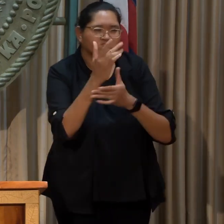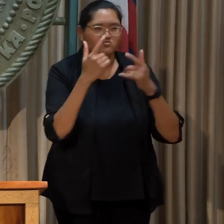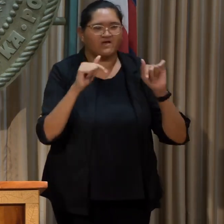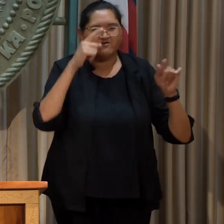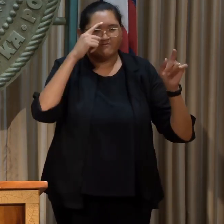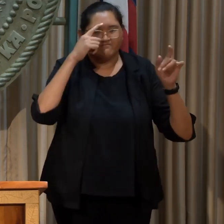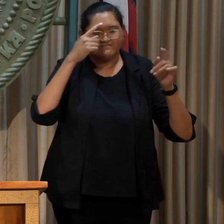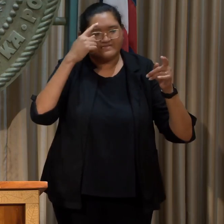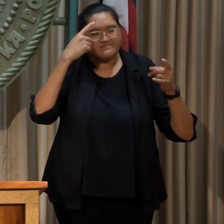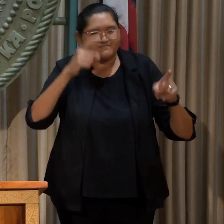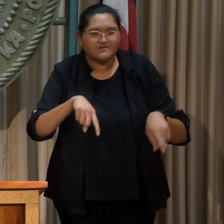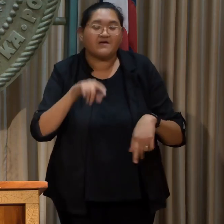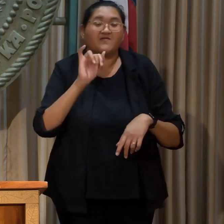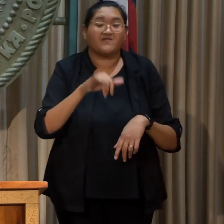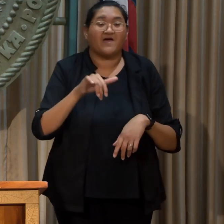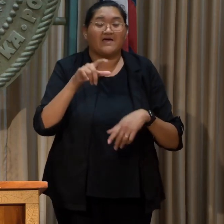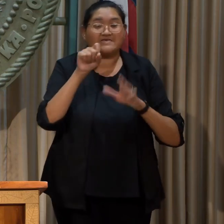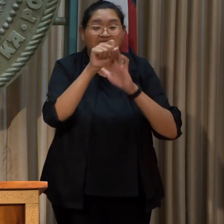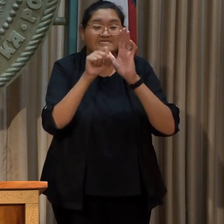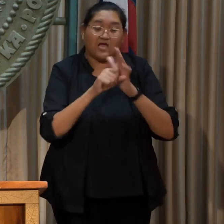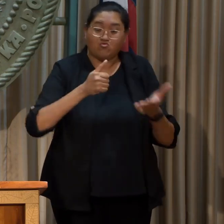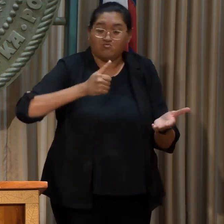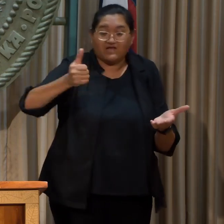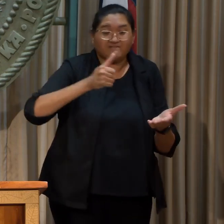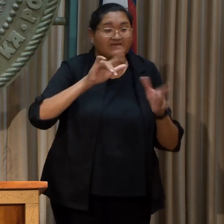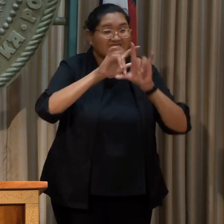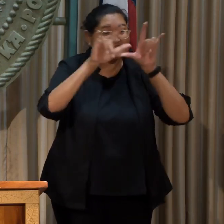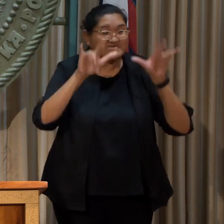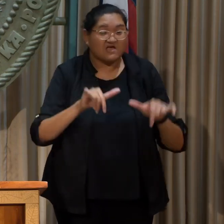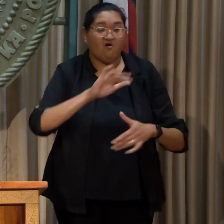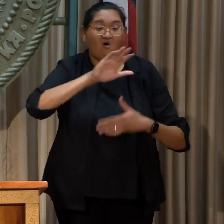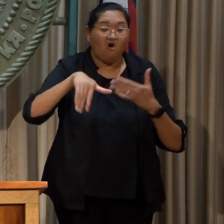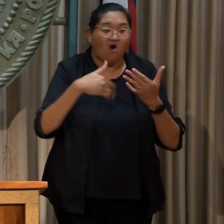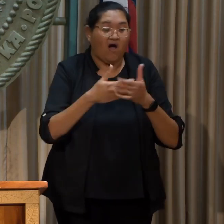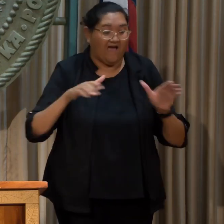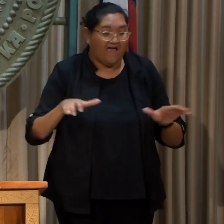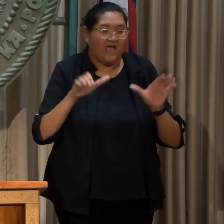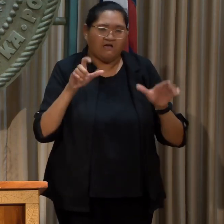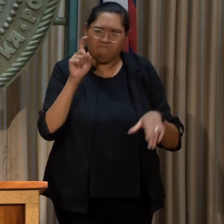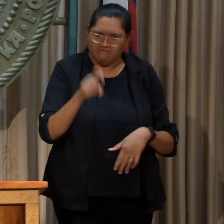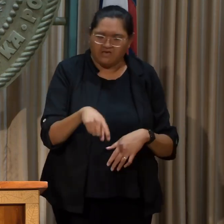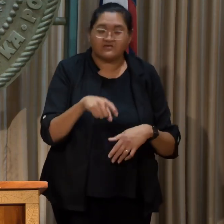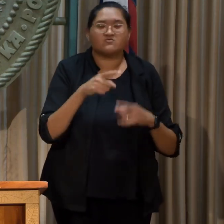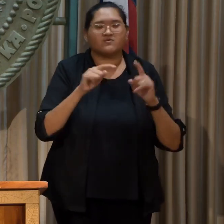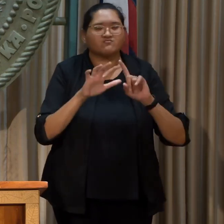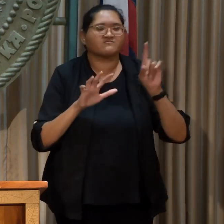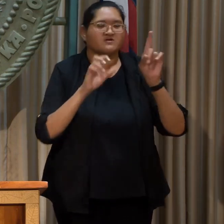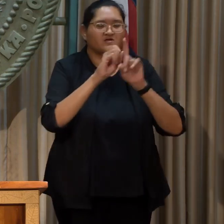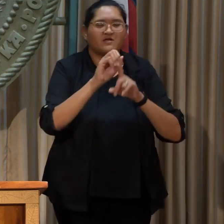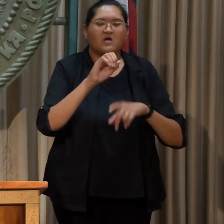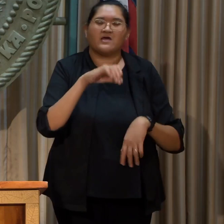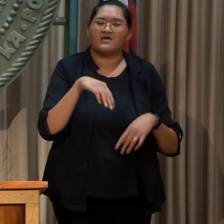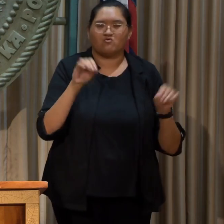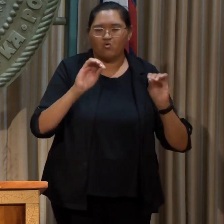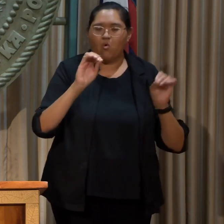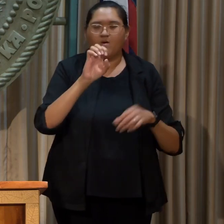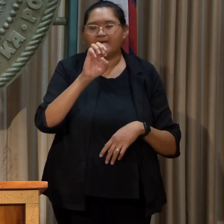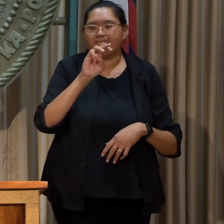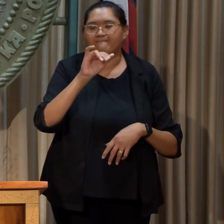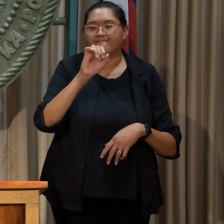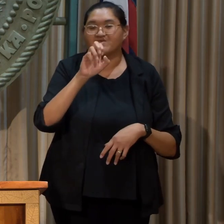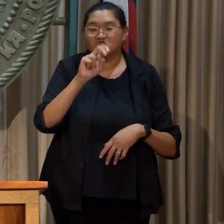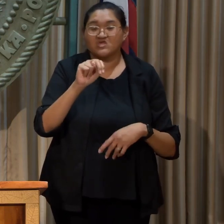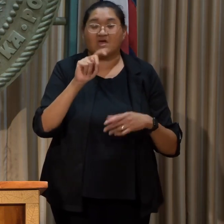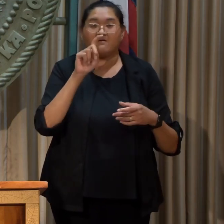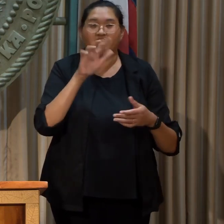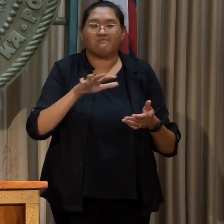decarbonize the state's transportation system, taking all actions necessary to achieve zero emissions no later